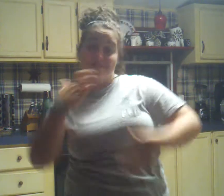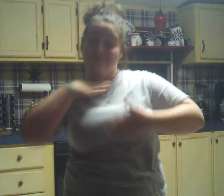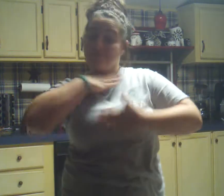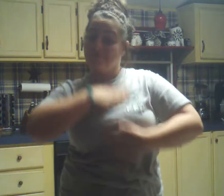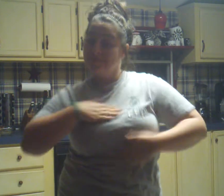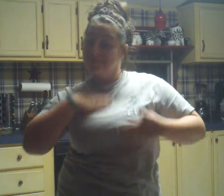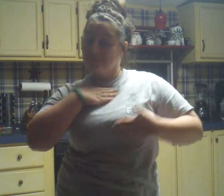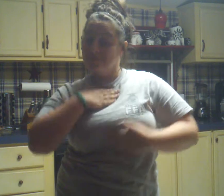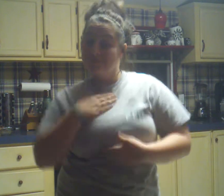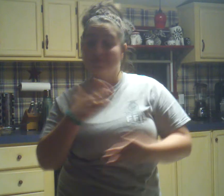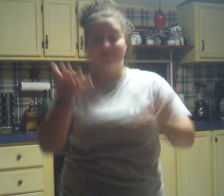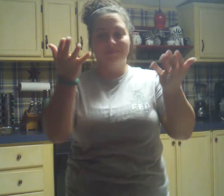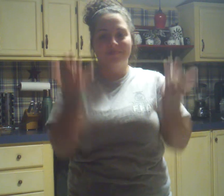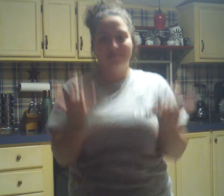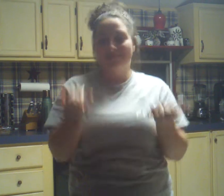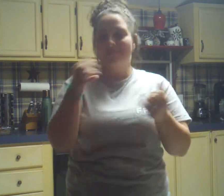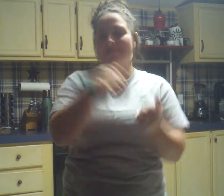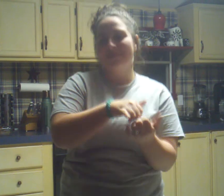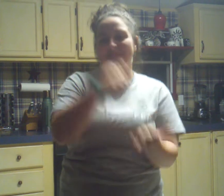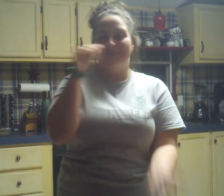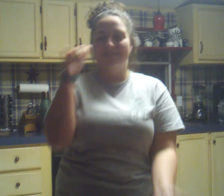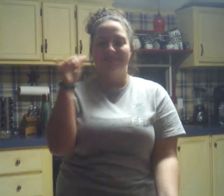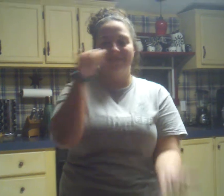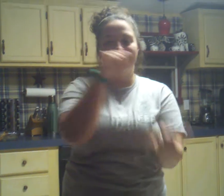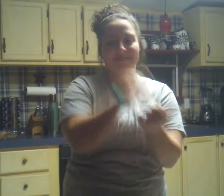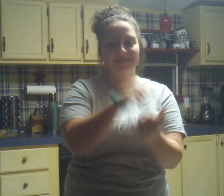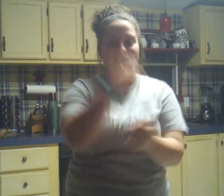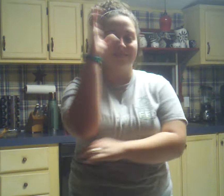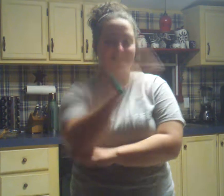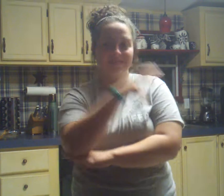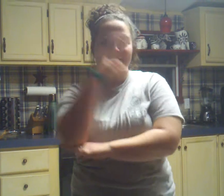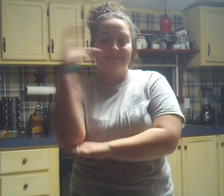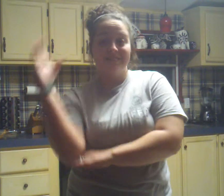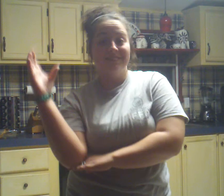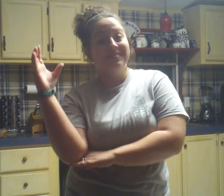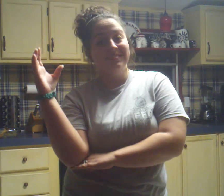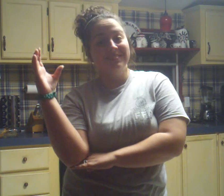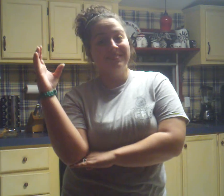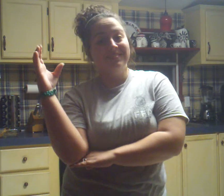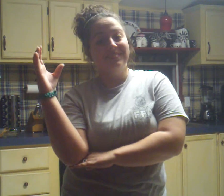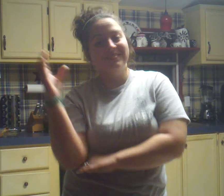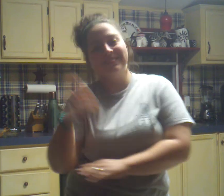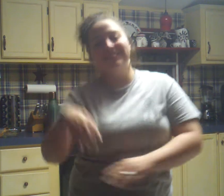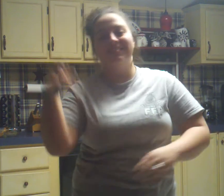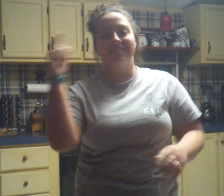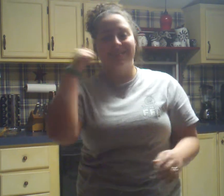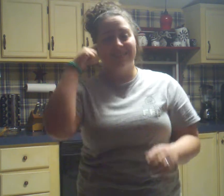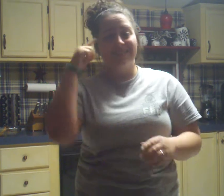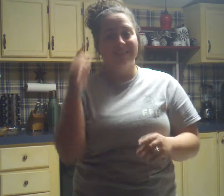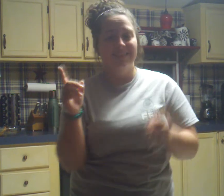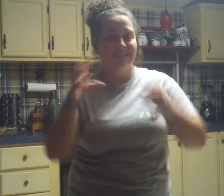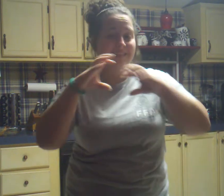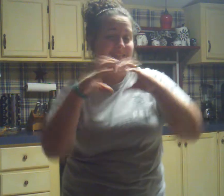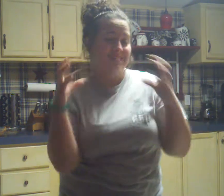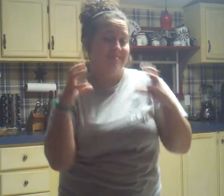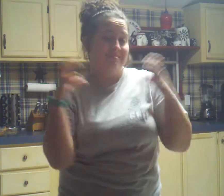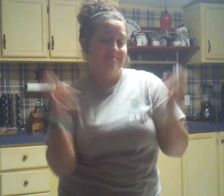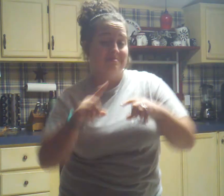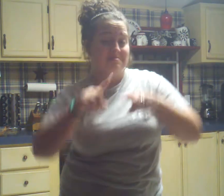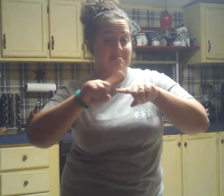underjoy. I want a hippopotamus for Christmas, I don't think Santa Claus will mine to